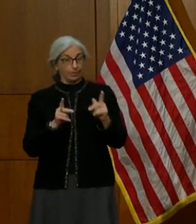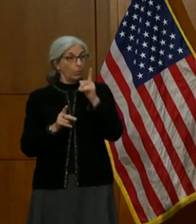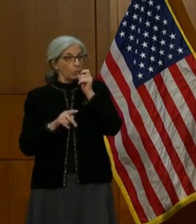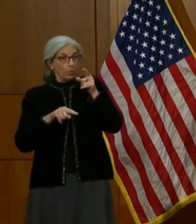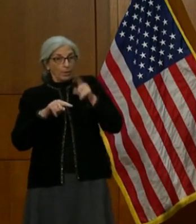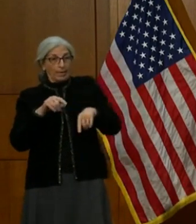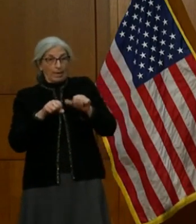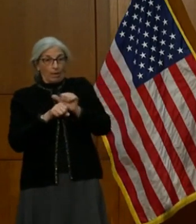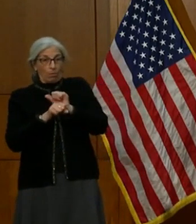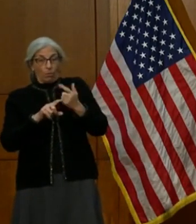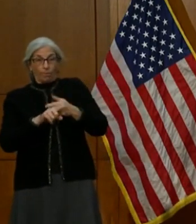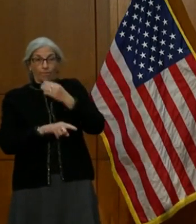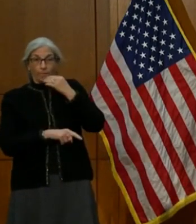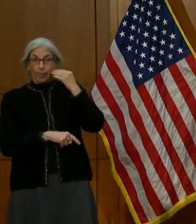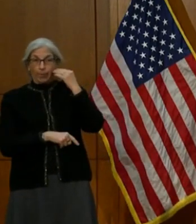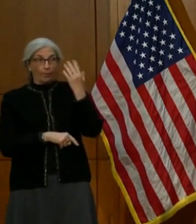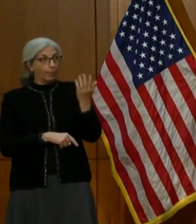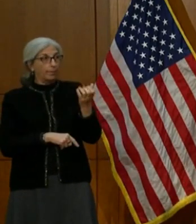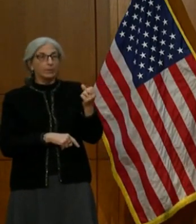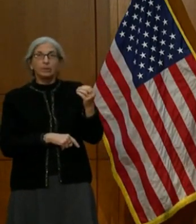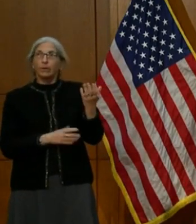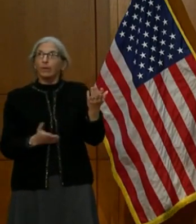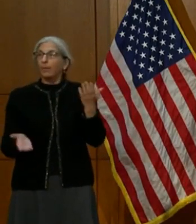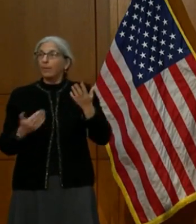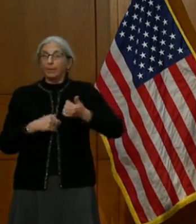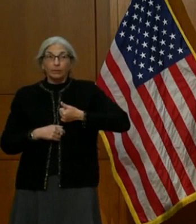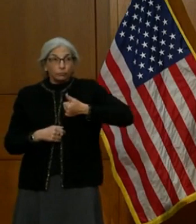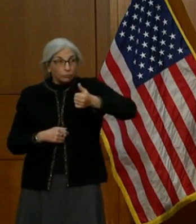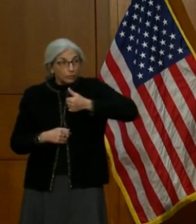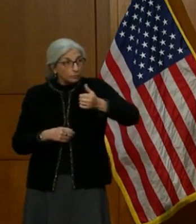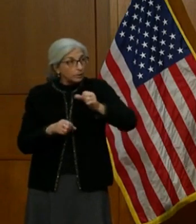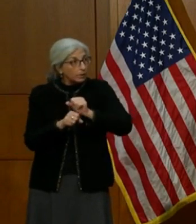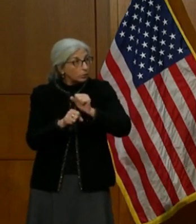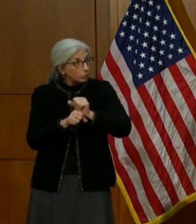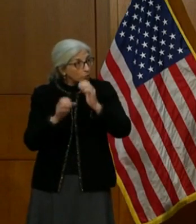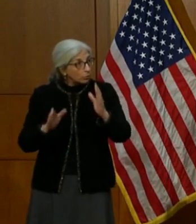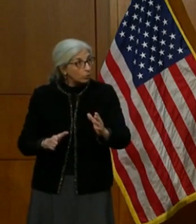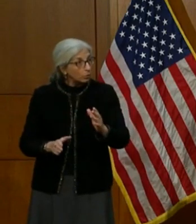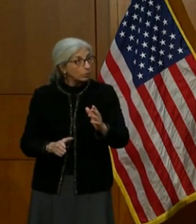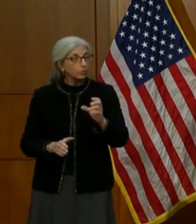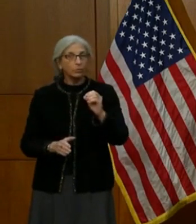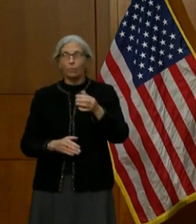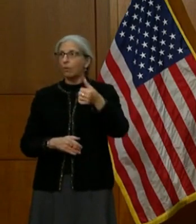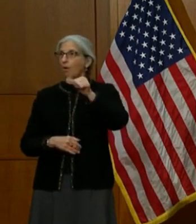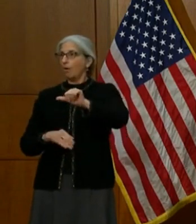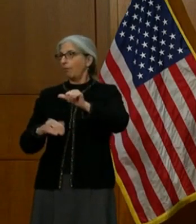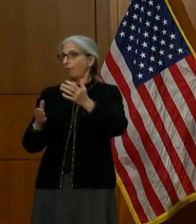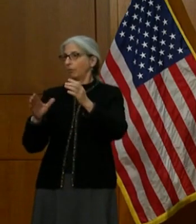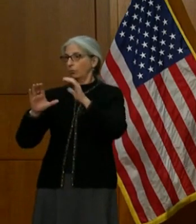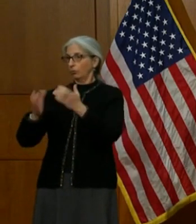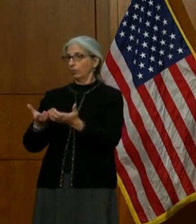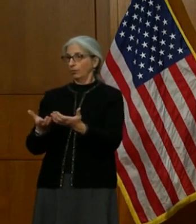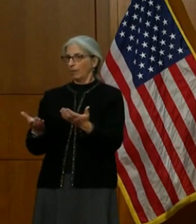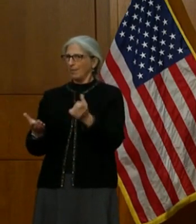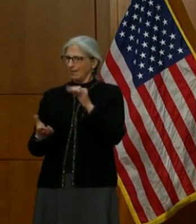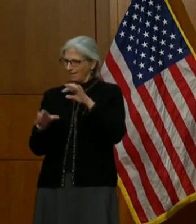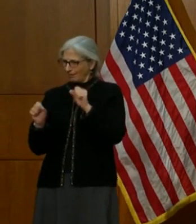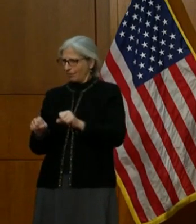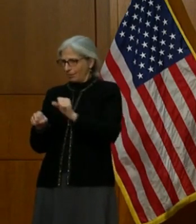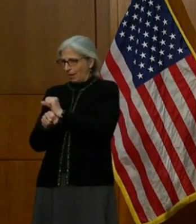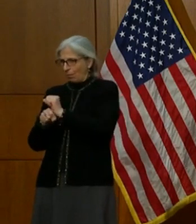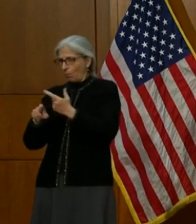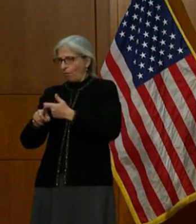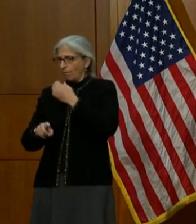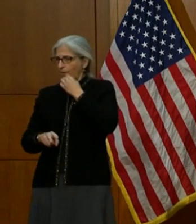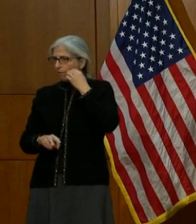from home. So it's not, whether it's transportation workers or whatever other group you want to talk about, but if you can do it safely from